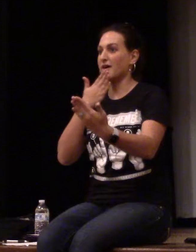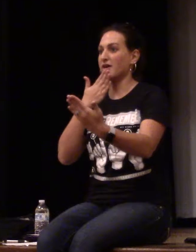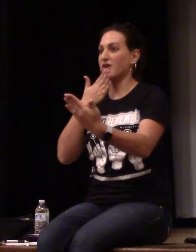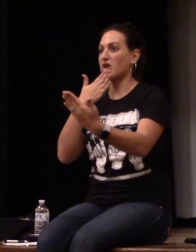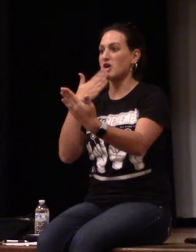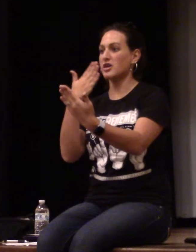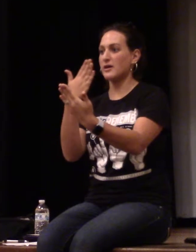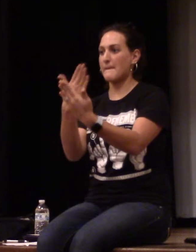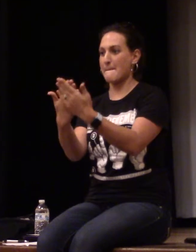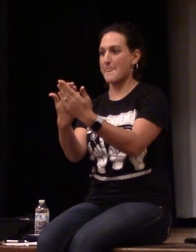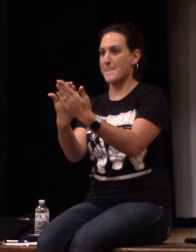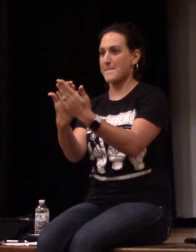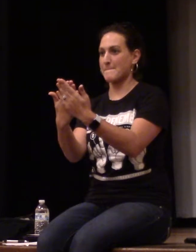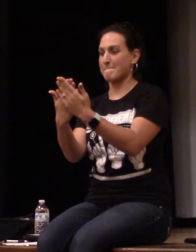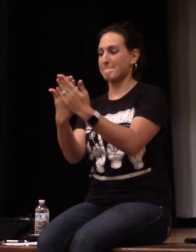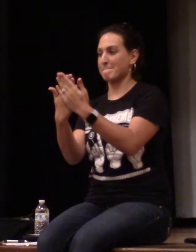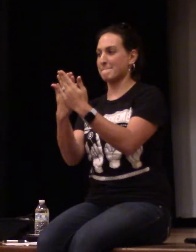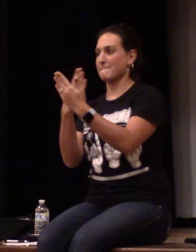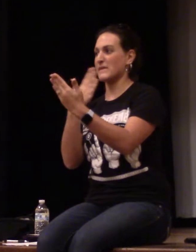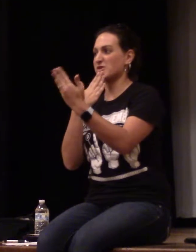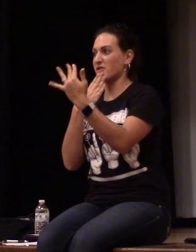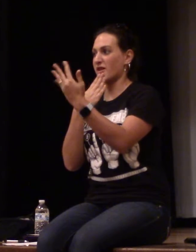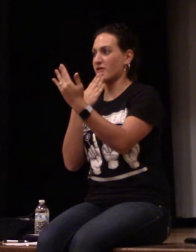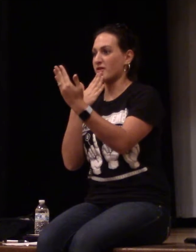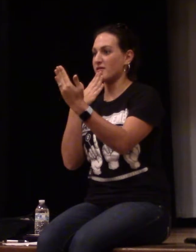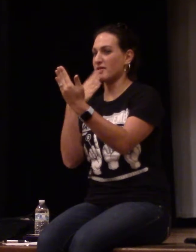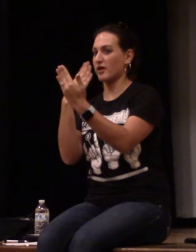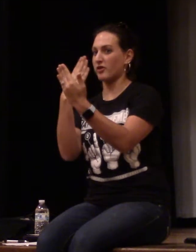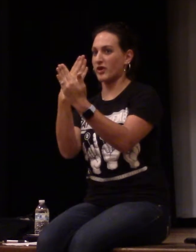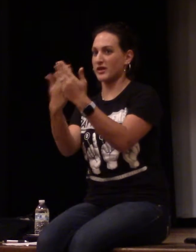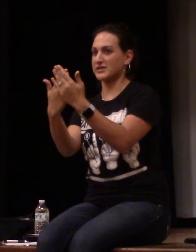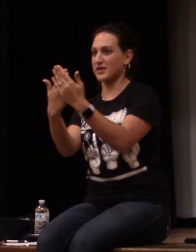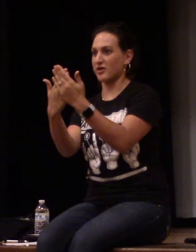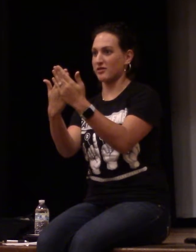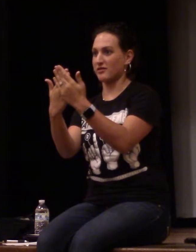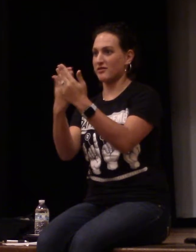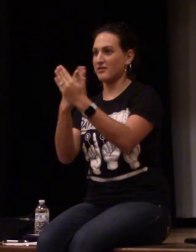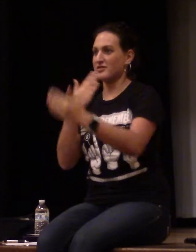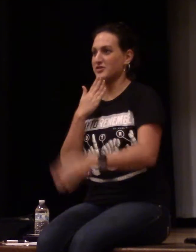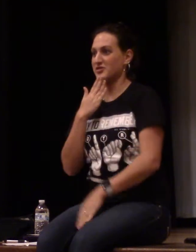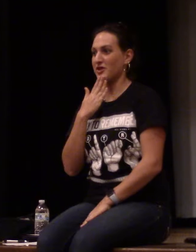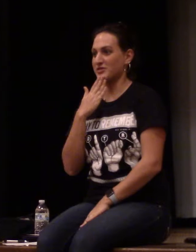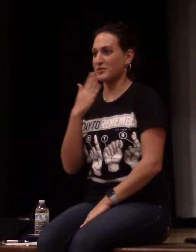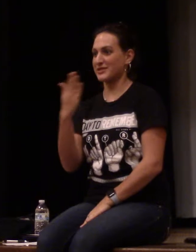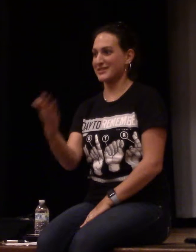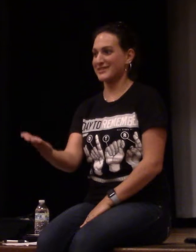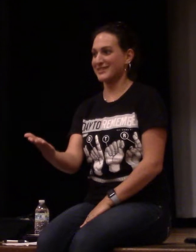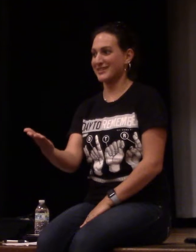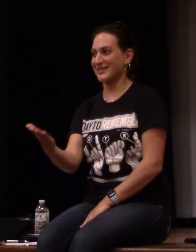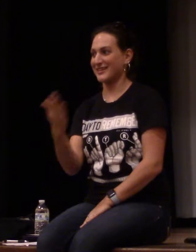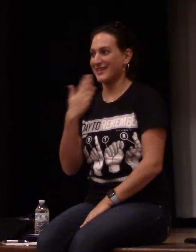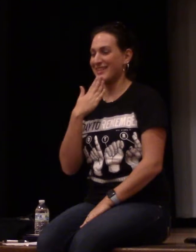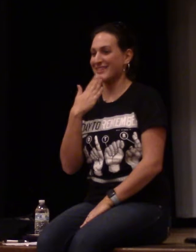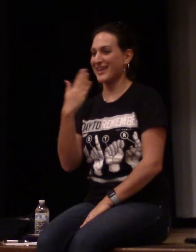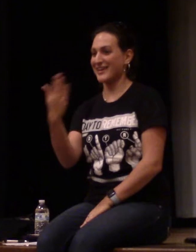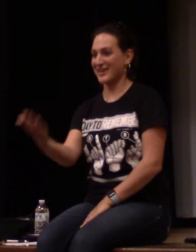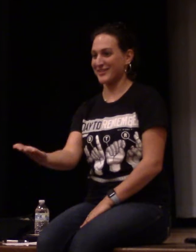Good. Make sure that other hand is there. Do you guys know what this is? Thank you. Thank you.